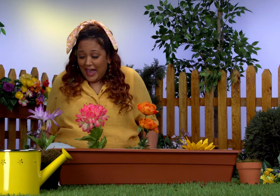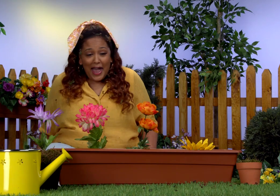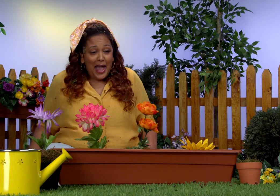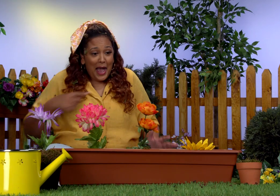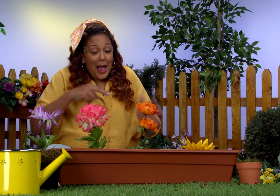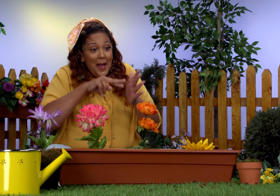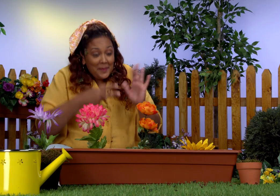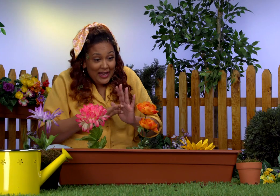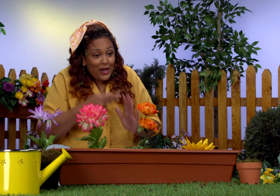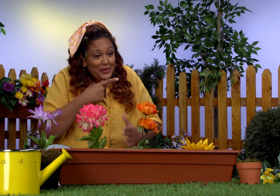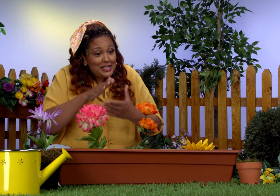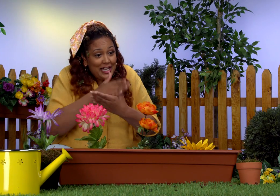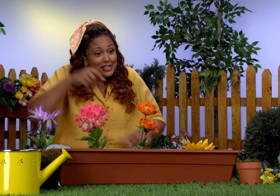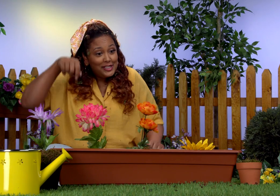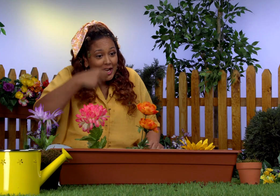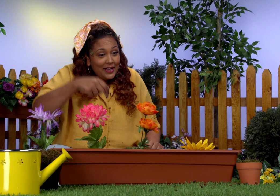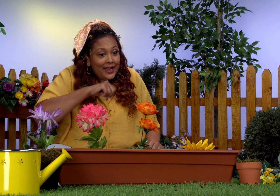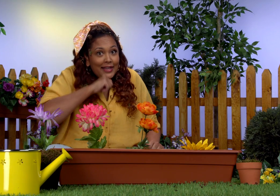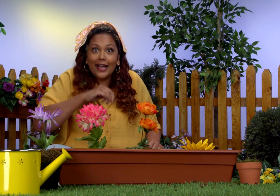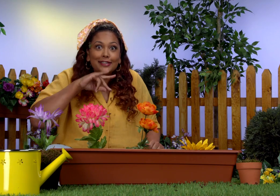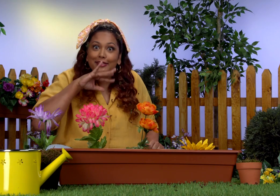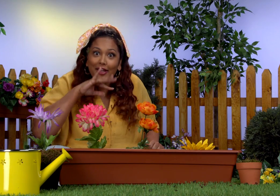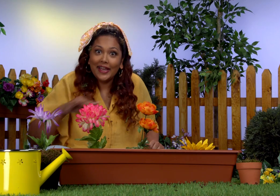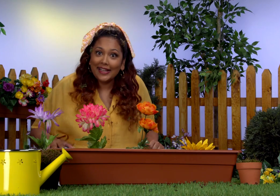I meant we could share the shovel, Stuffy. Not the dirt.